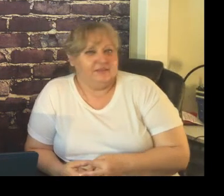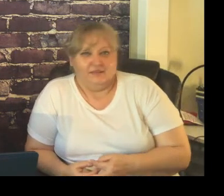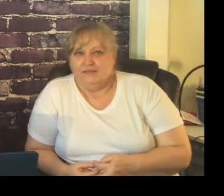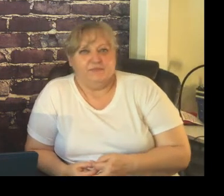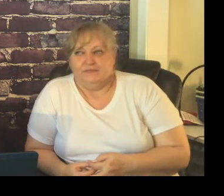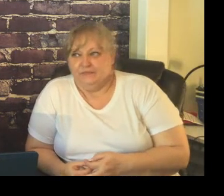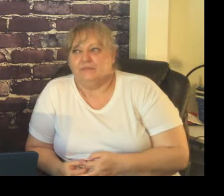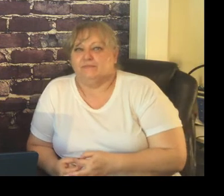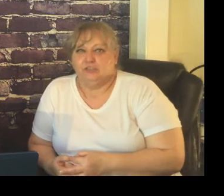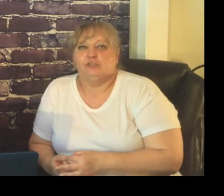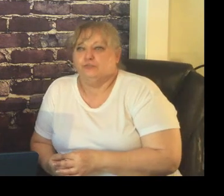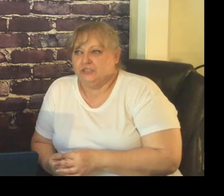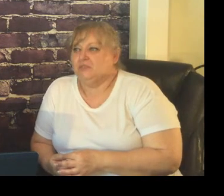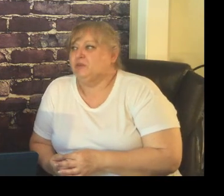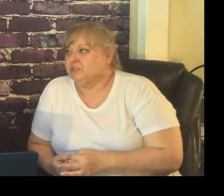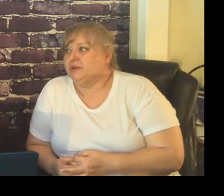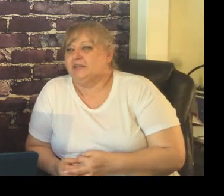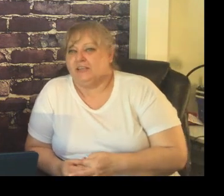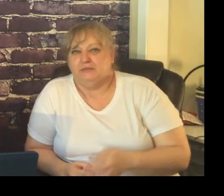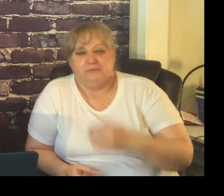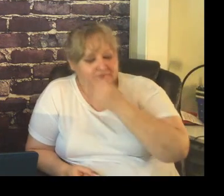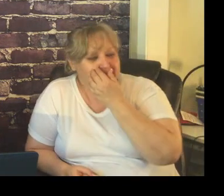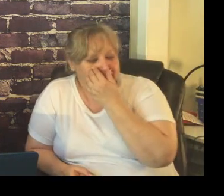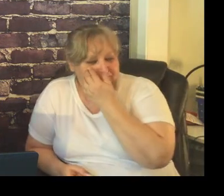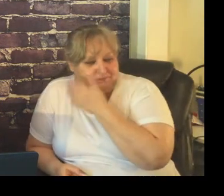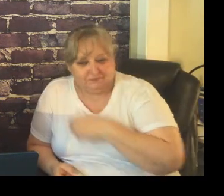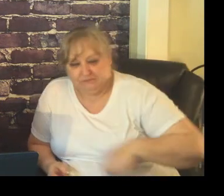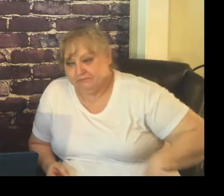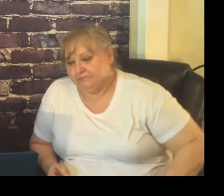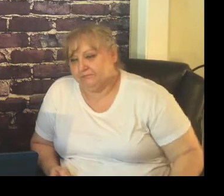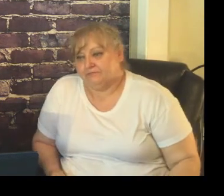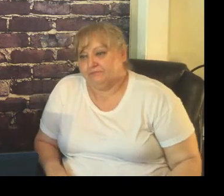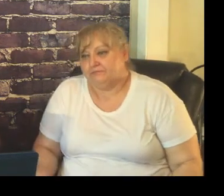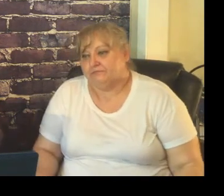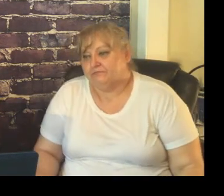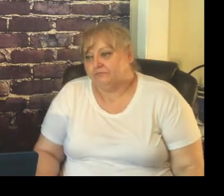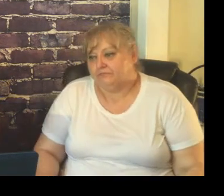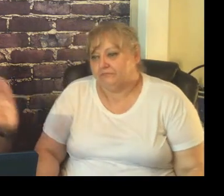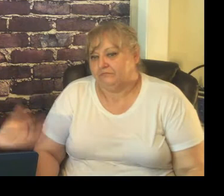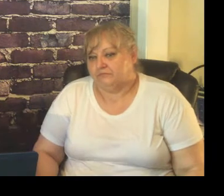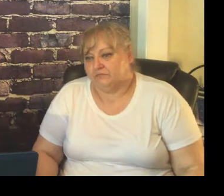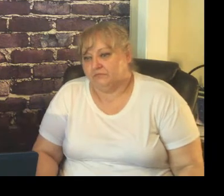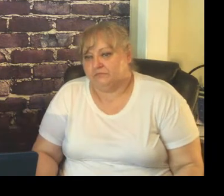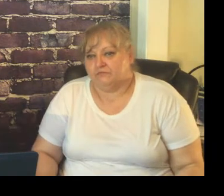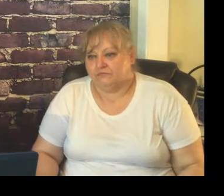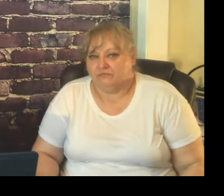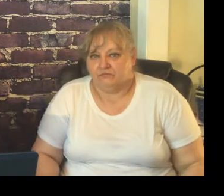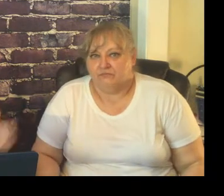it's just going to happen you're just going to have problems so as you can see classroom management covers a whole